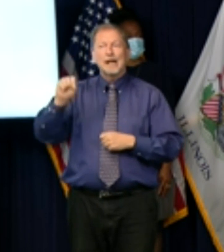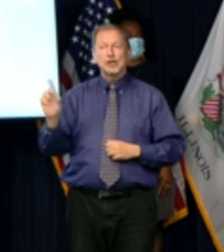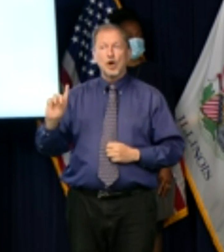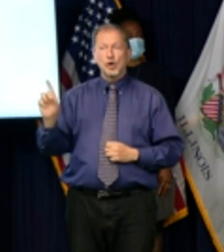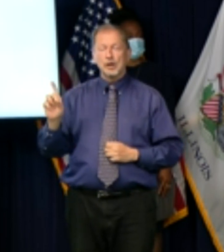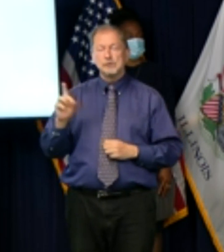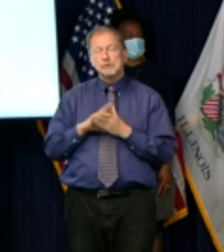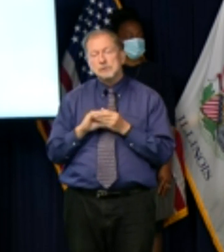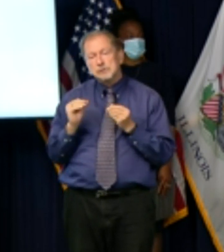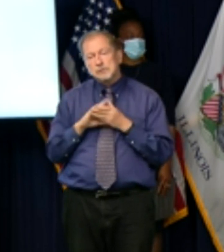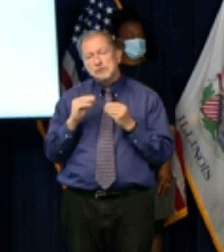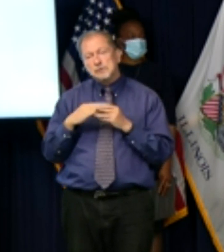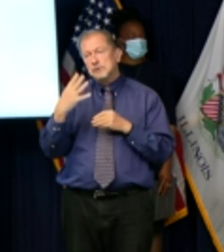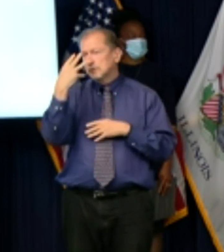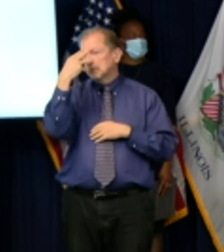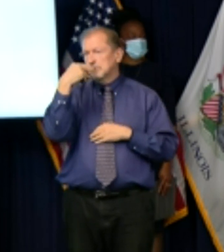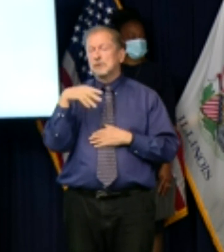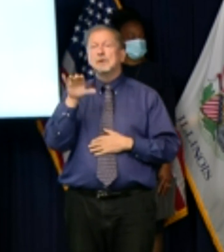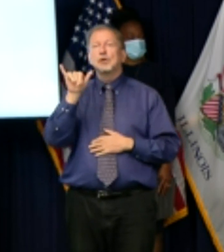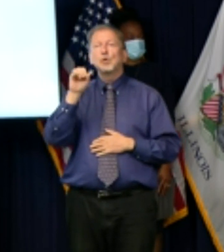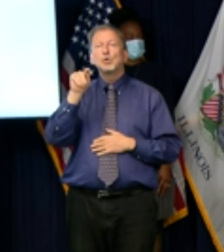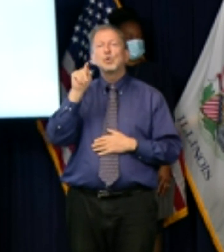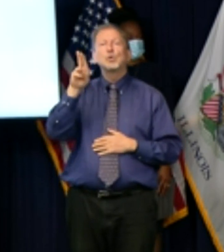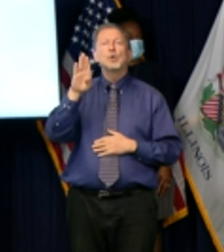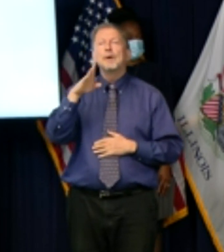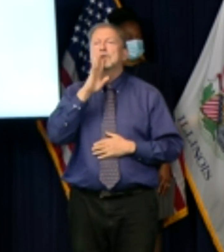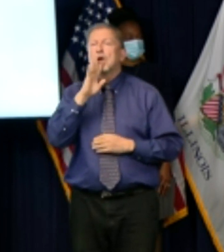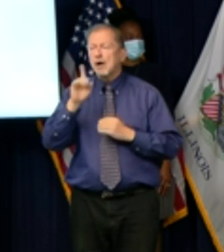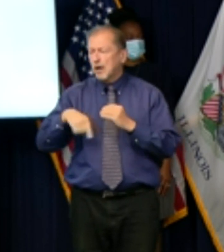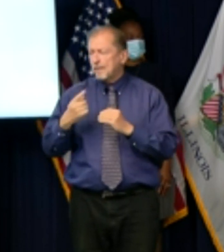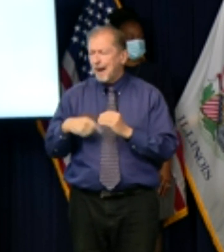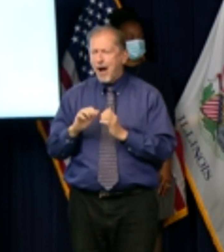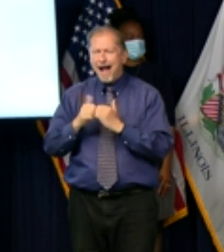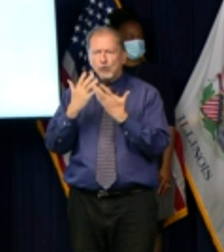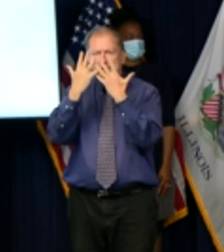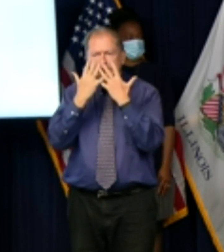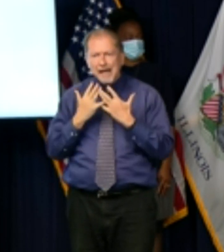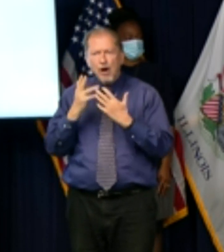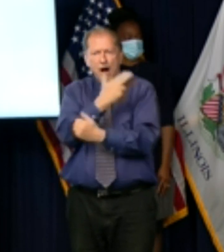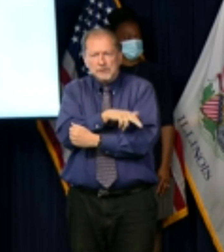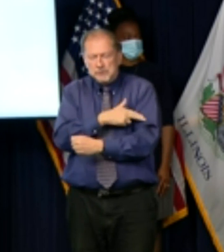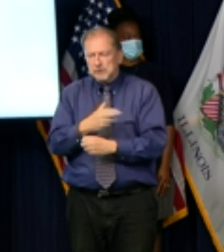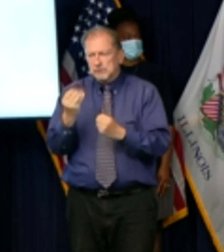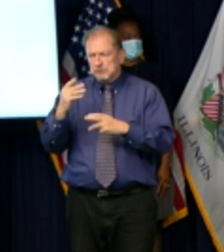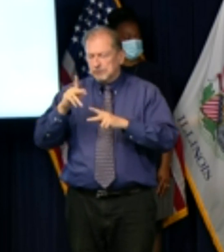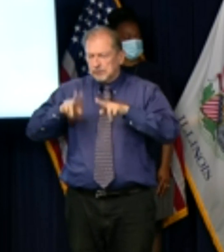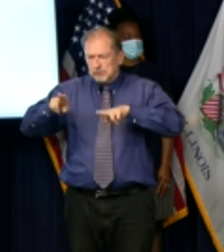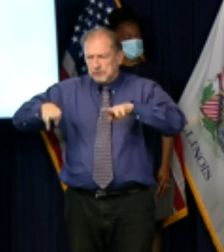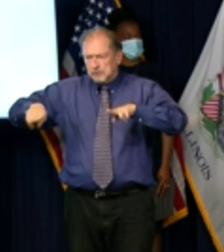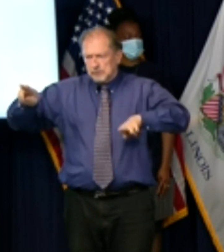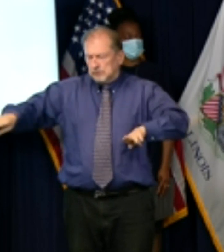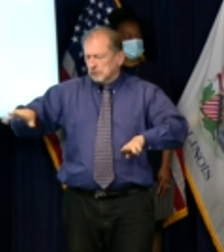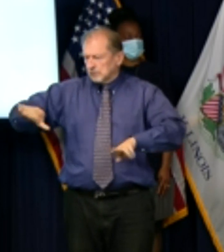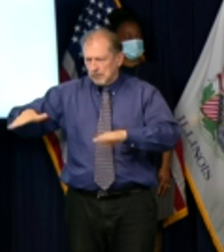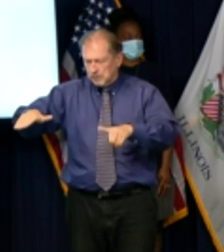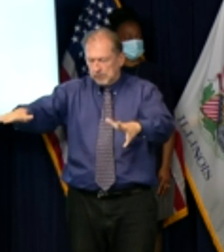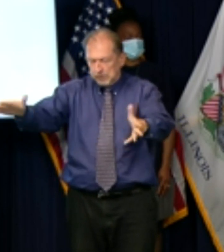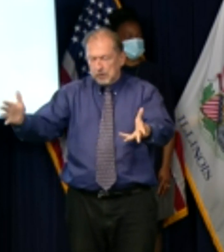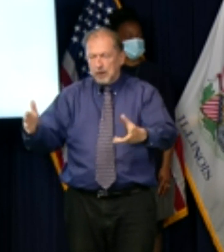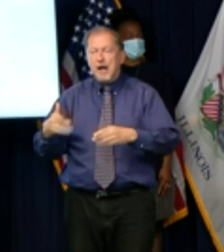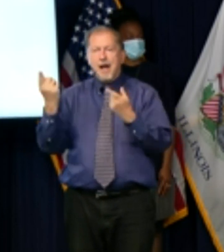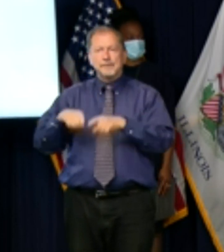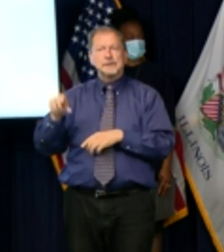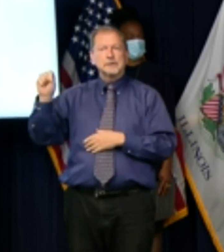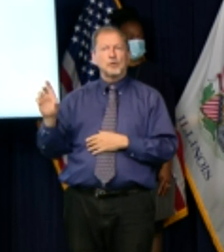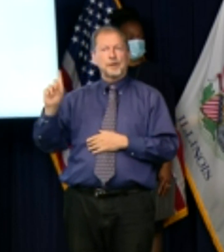what was going on in the hospitals now we've all seen that hospitals are getting jam-packed sometimes they did last spring they're getting there now